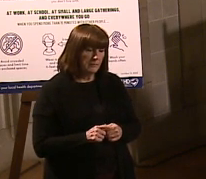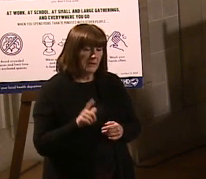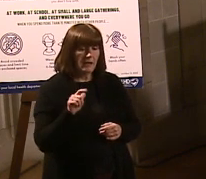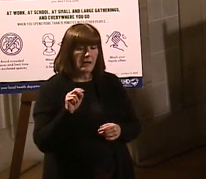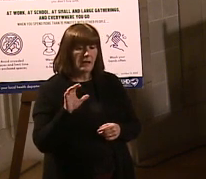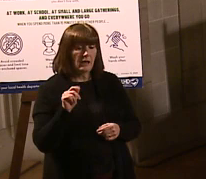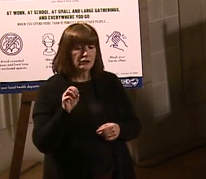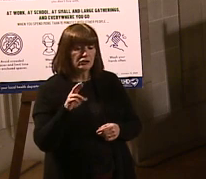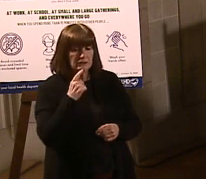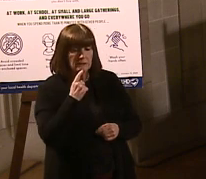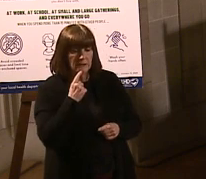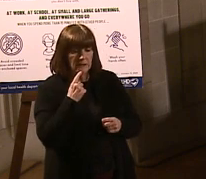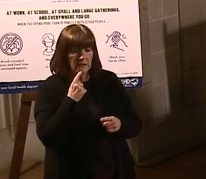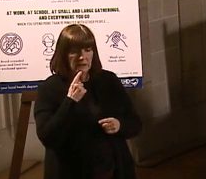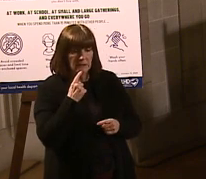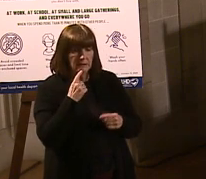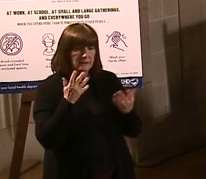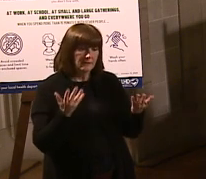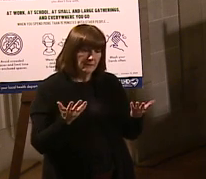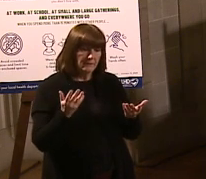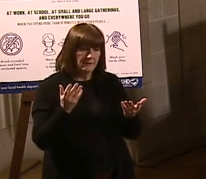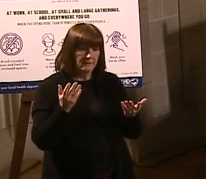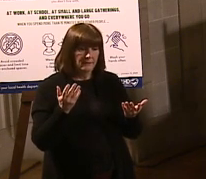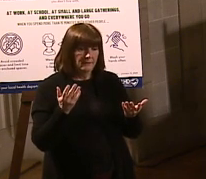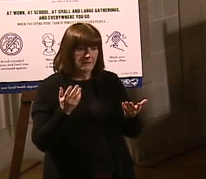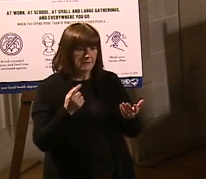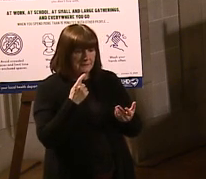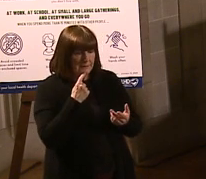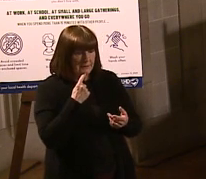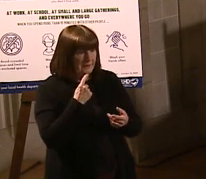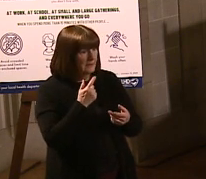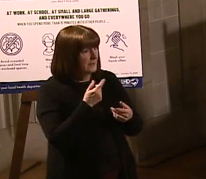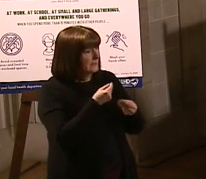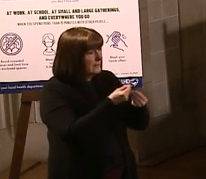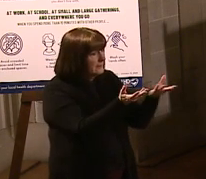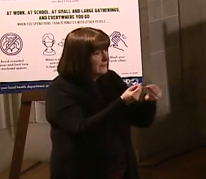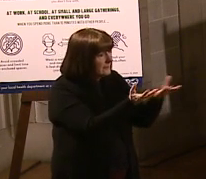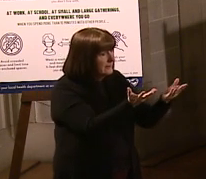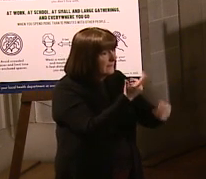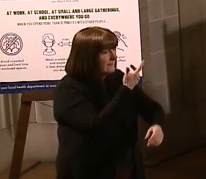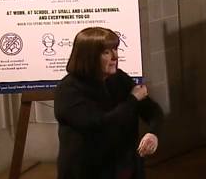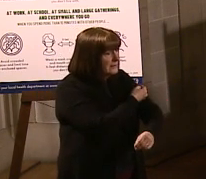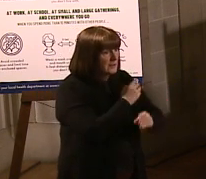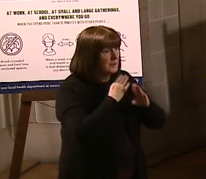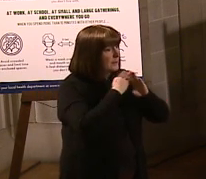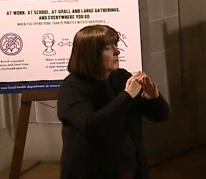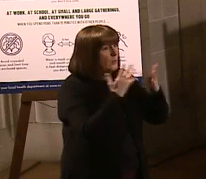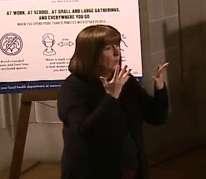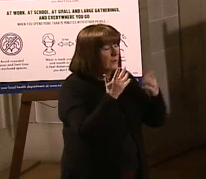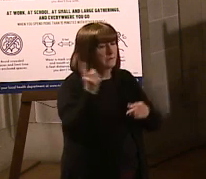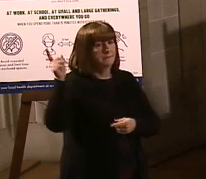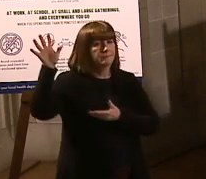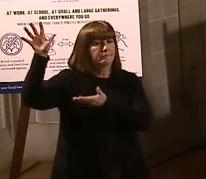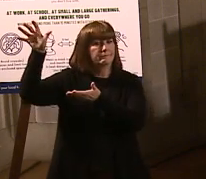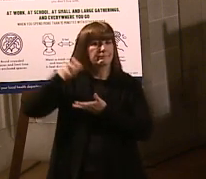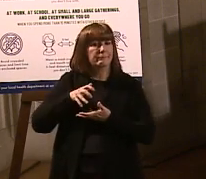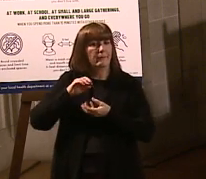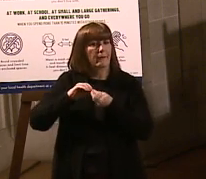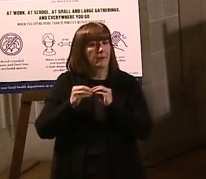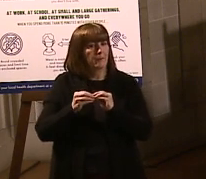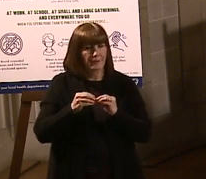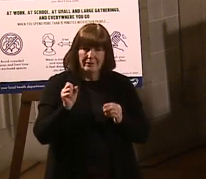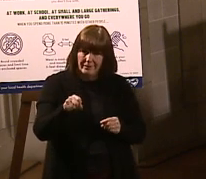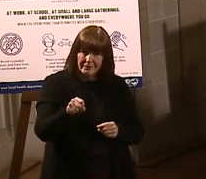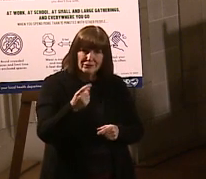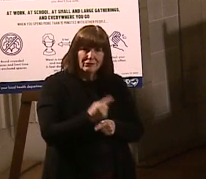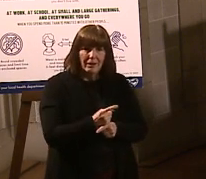so Lancaster County is saying the only thing that's holding them back from getting more people vaccinated is supply. And, again, that's consistent with what we've been telling people. If you give us more